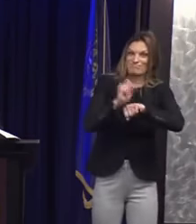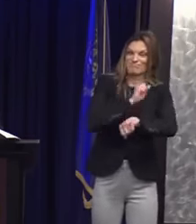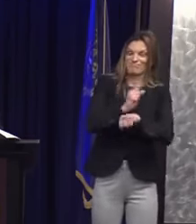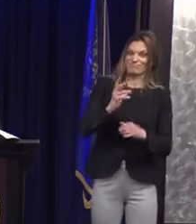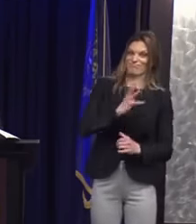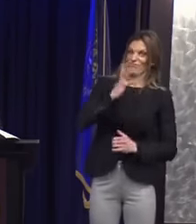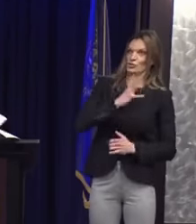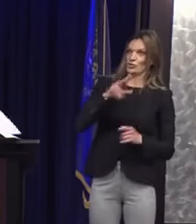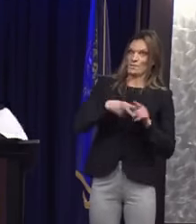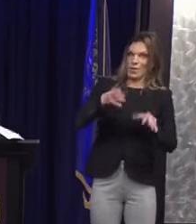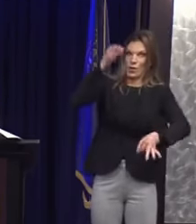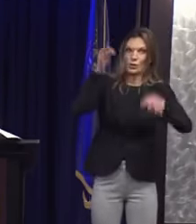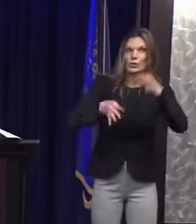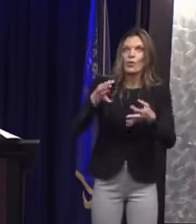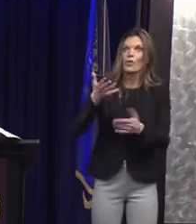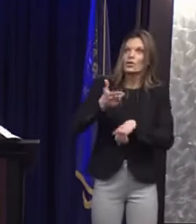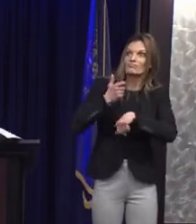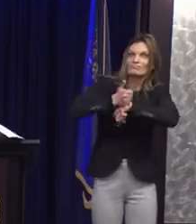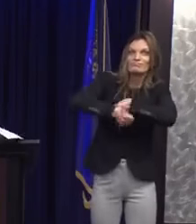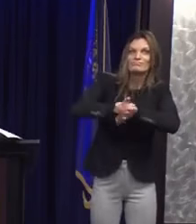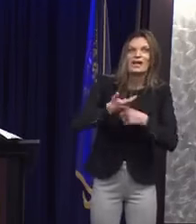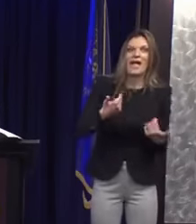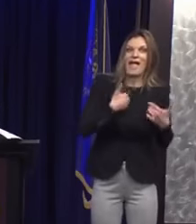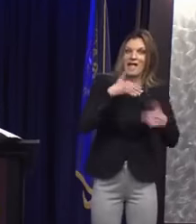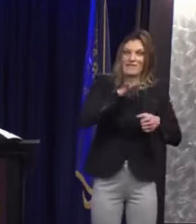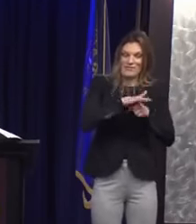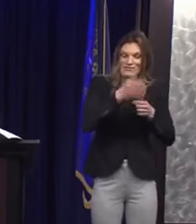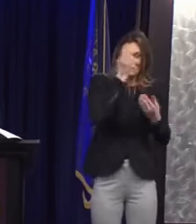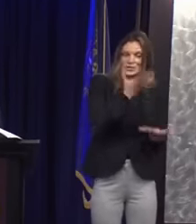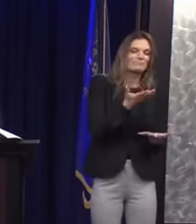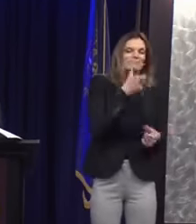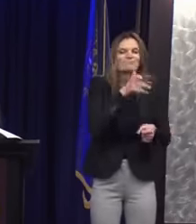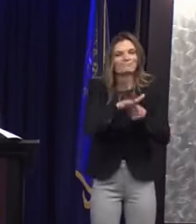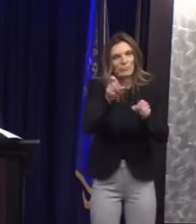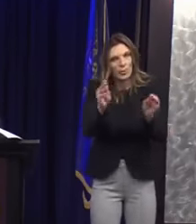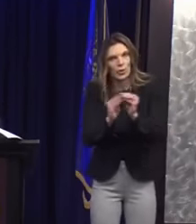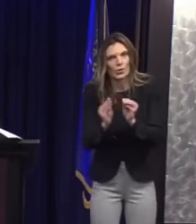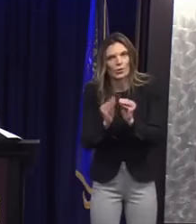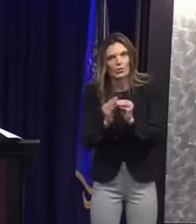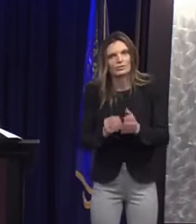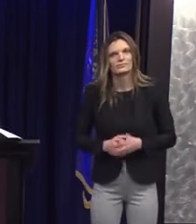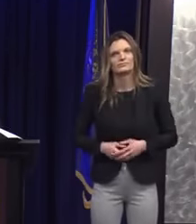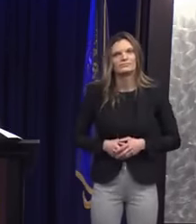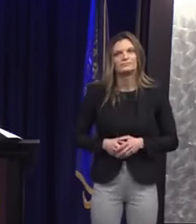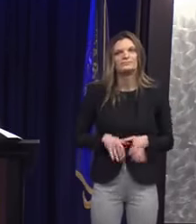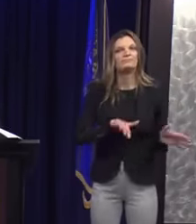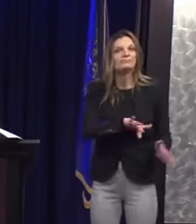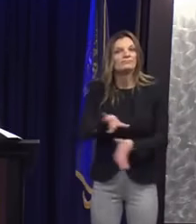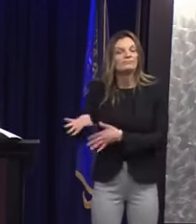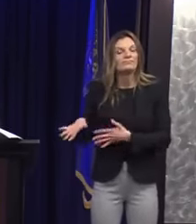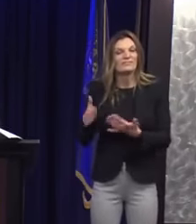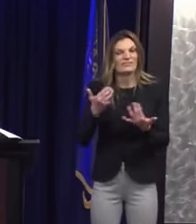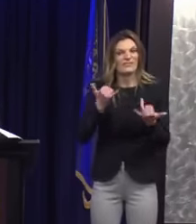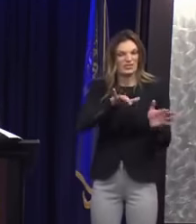anyone involved. Now, moving on to the Make Your Date investigation.